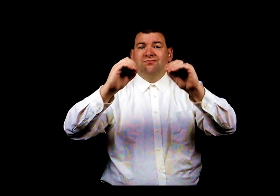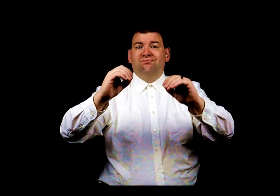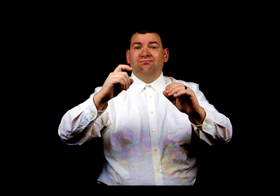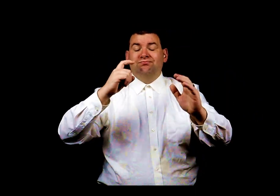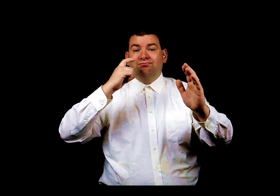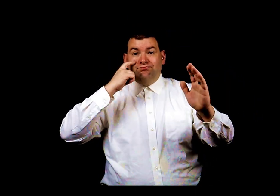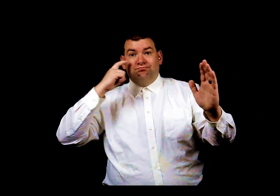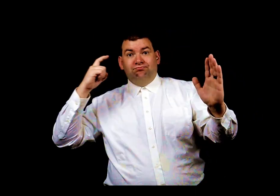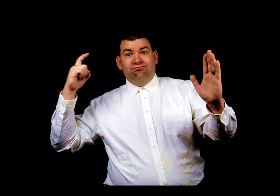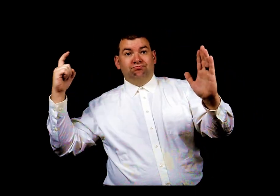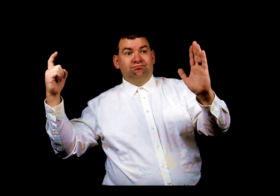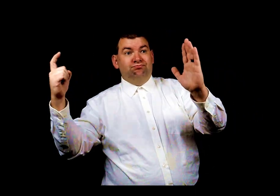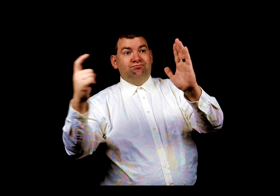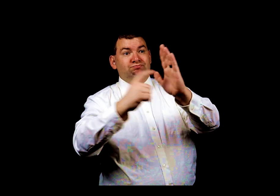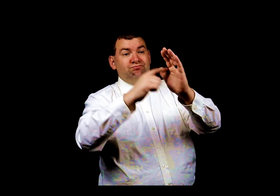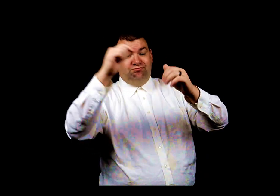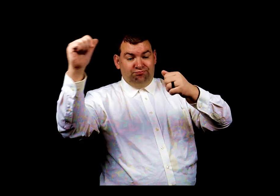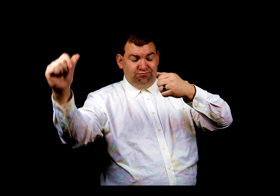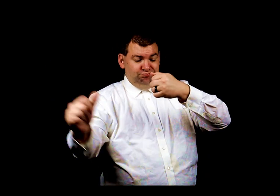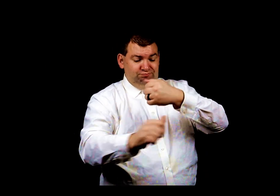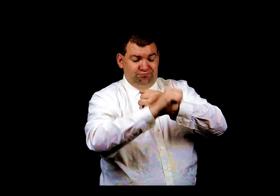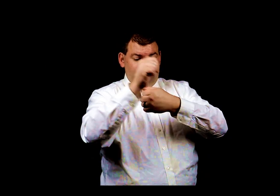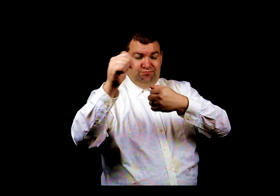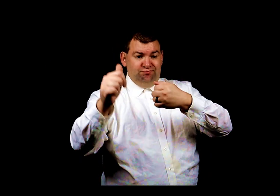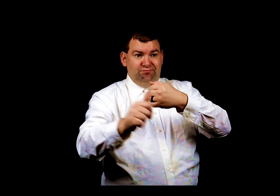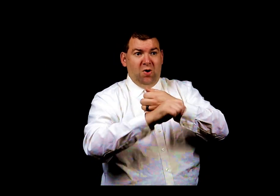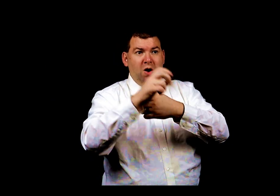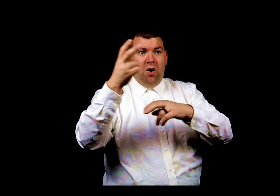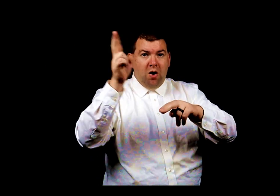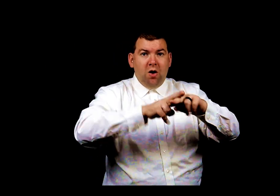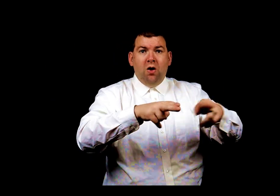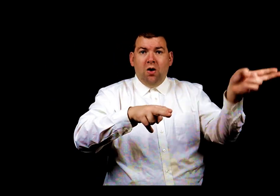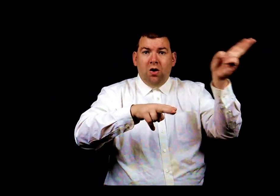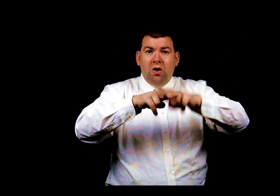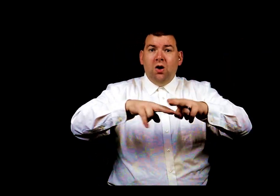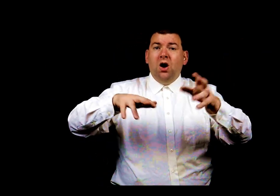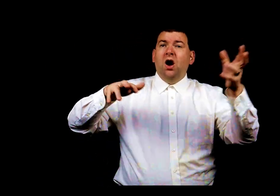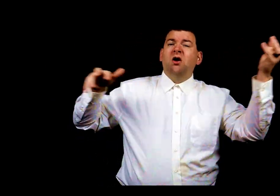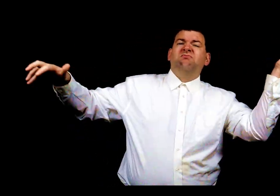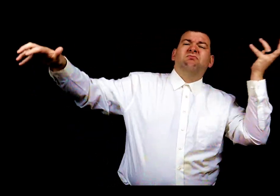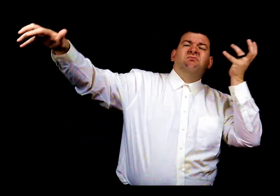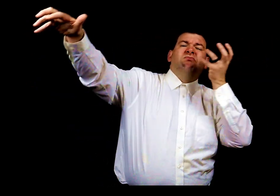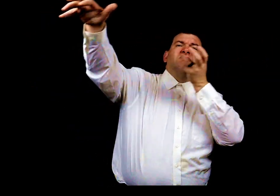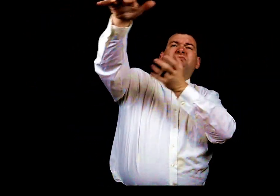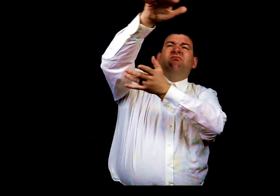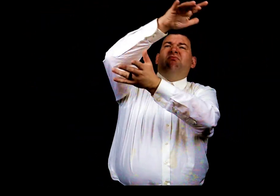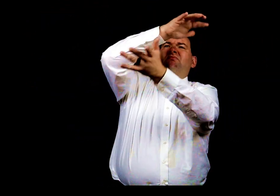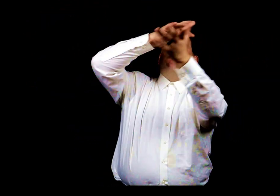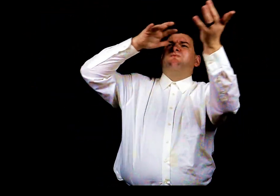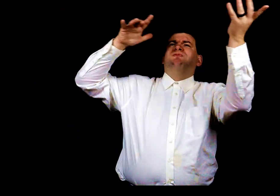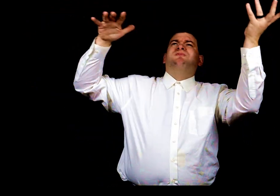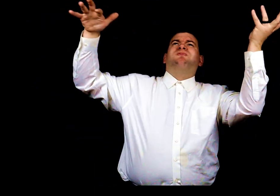See yonder danger, rise as a cloud